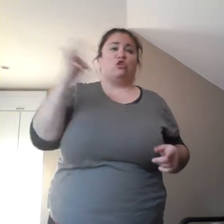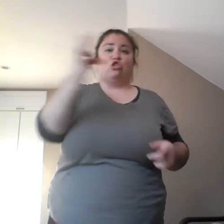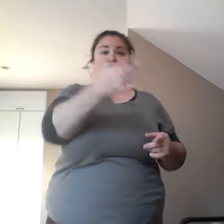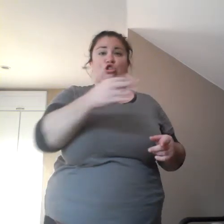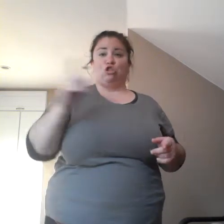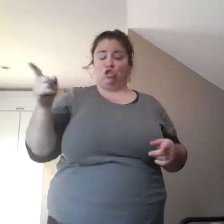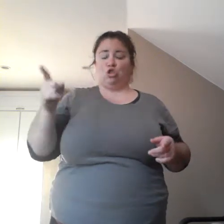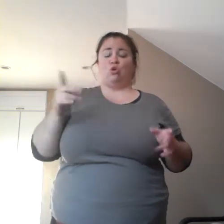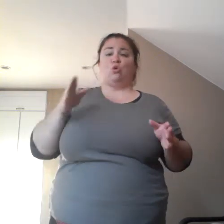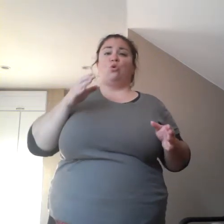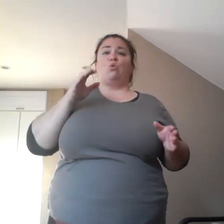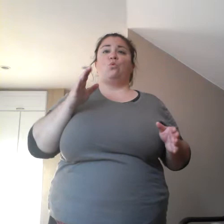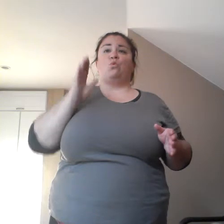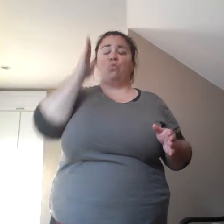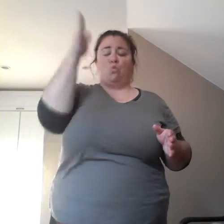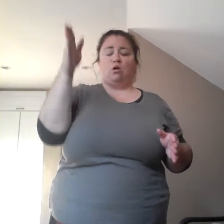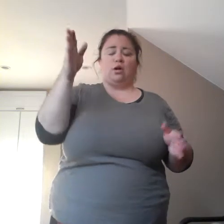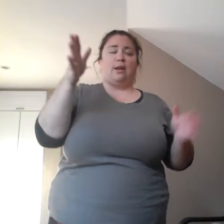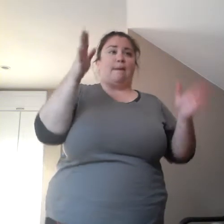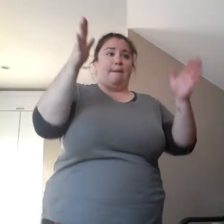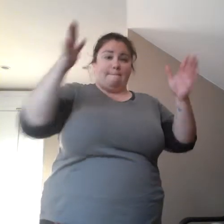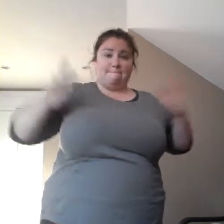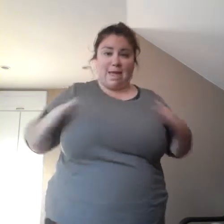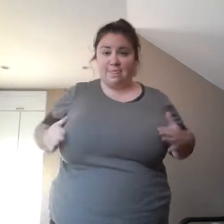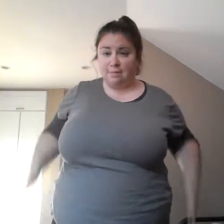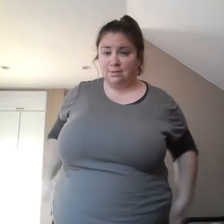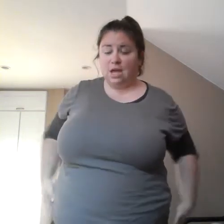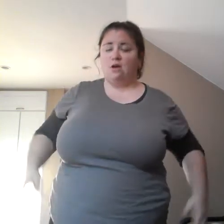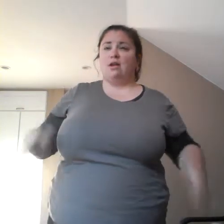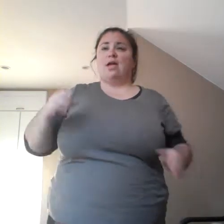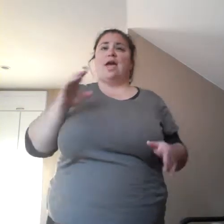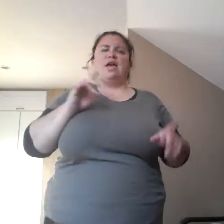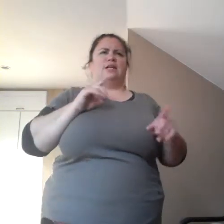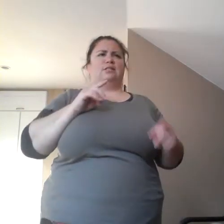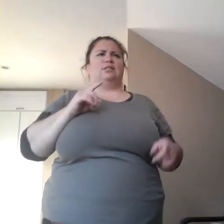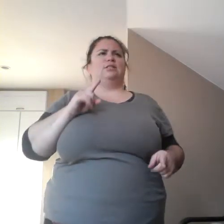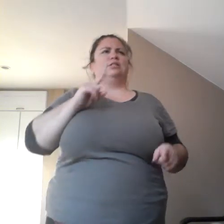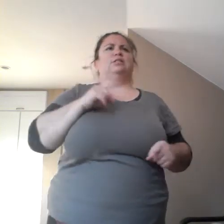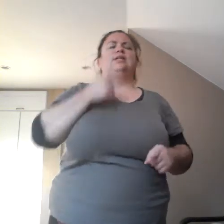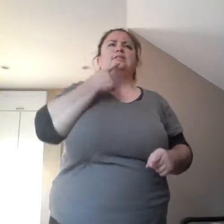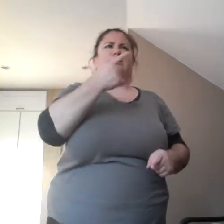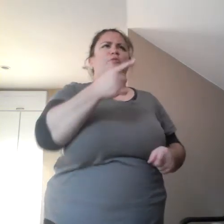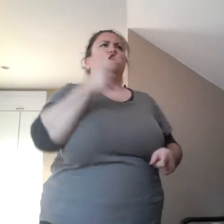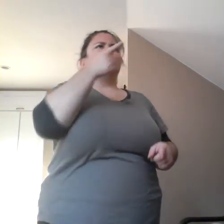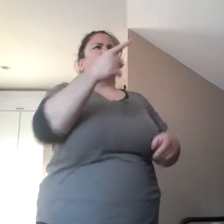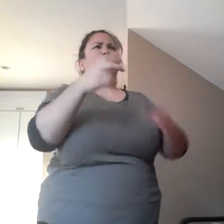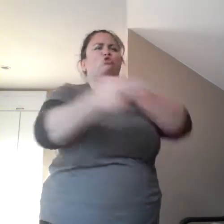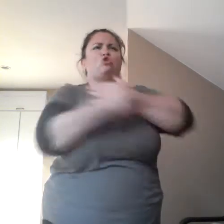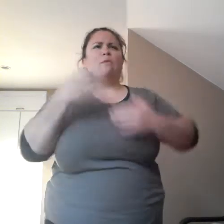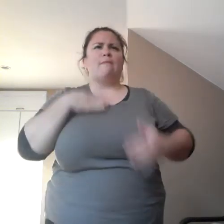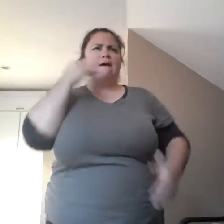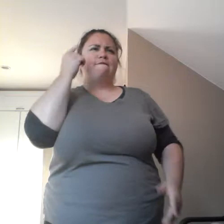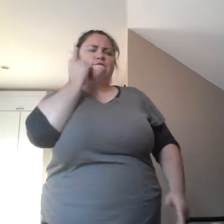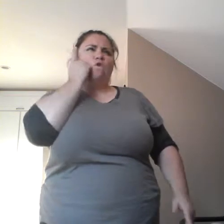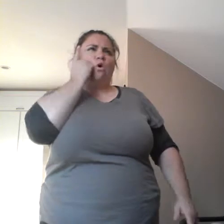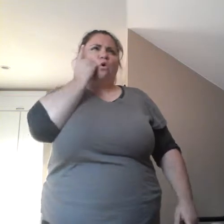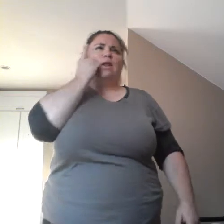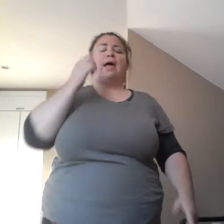yeah, that was, um, so she was just being very mean, um, to all our staff members,